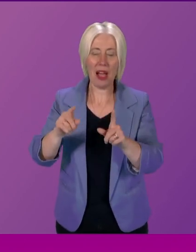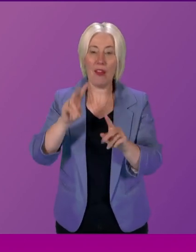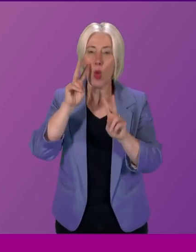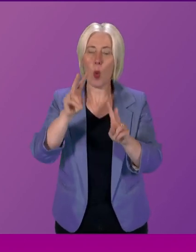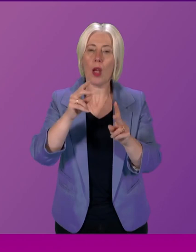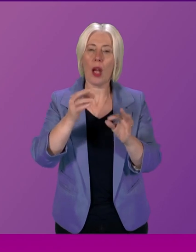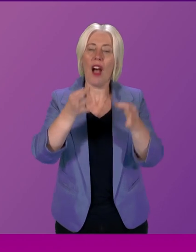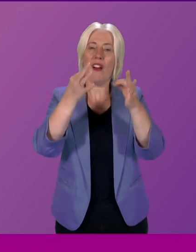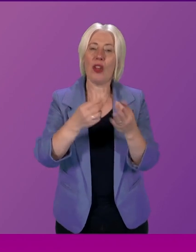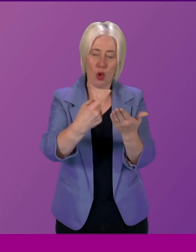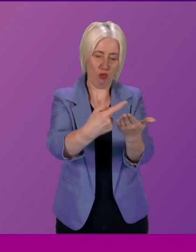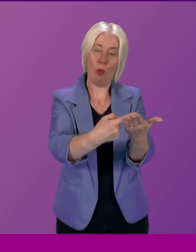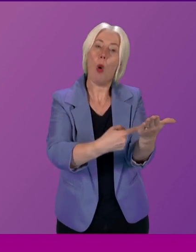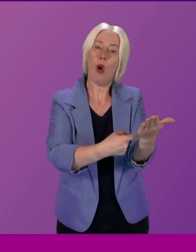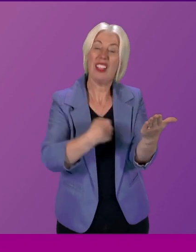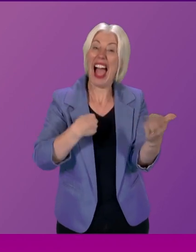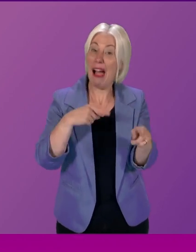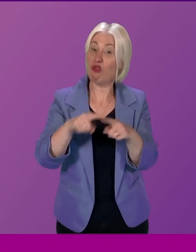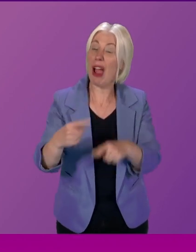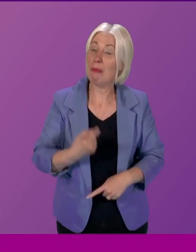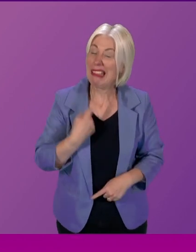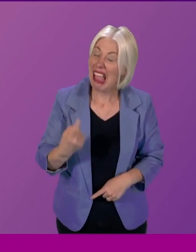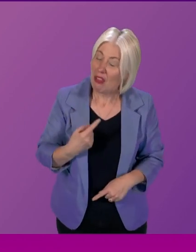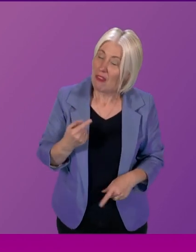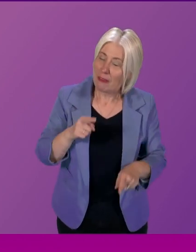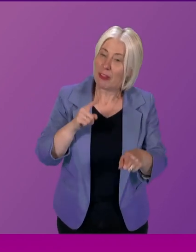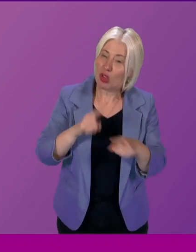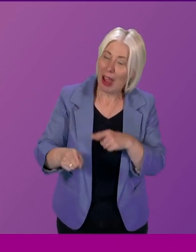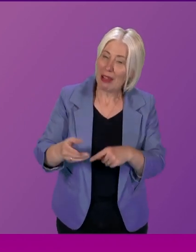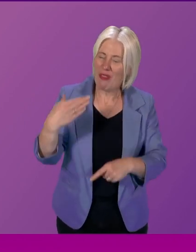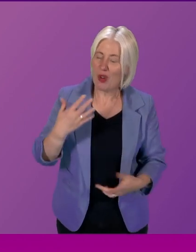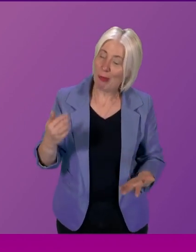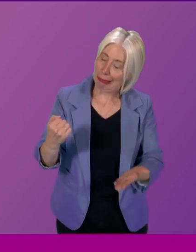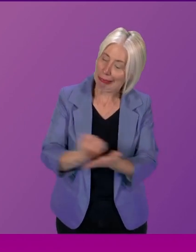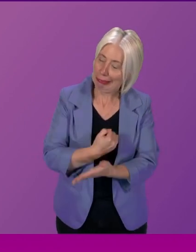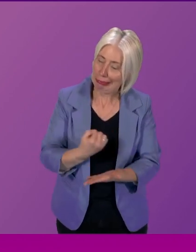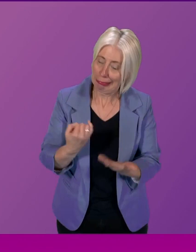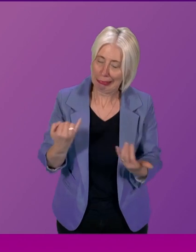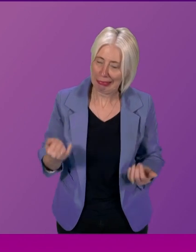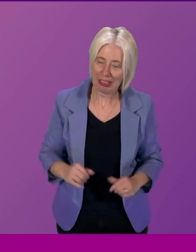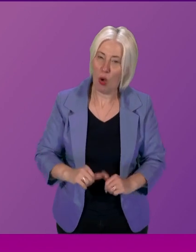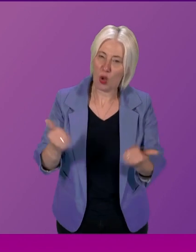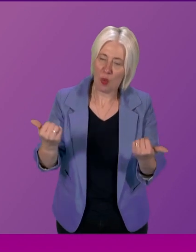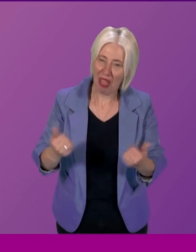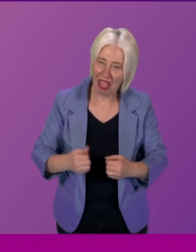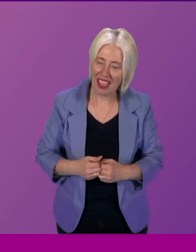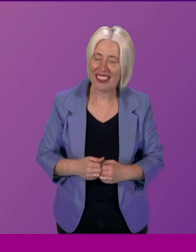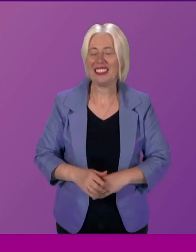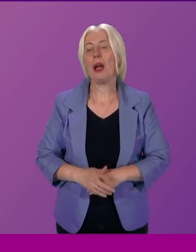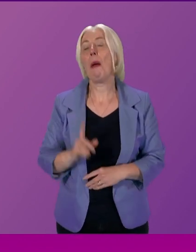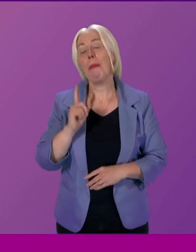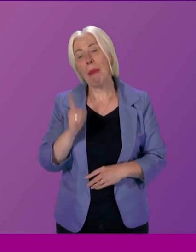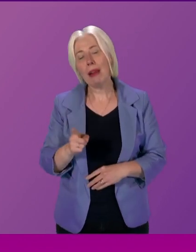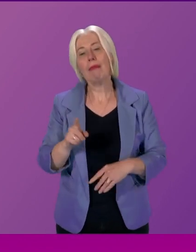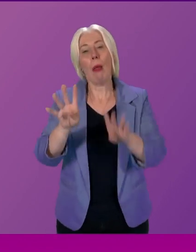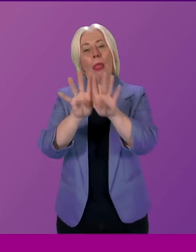report, you see that I've tried that on numerous occasions unsuccessfully, in my ad, in terms of that response. But